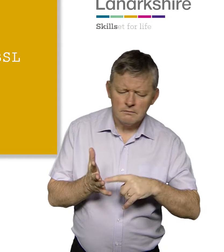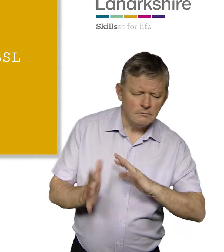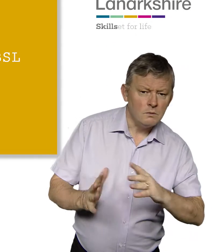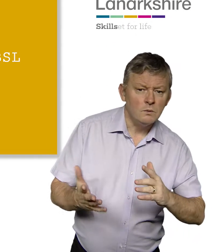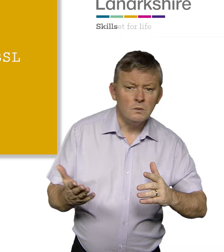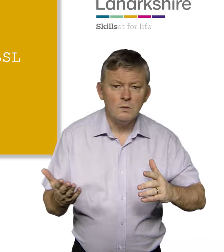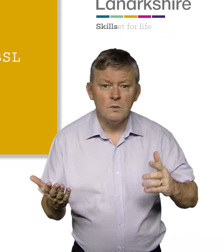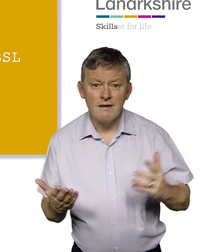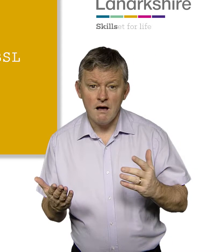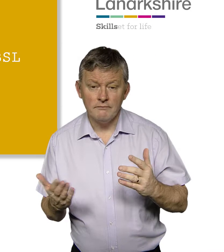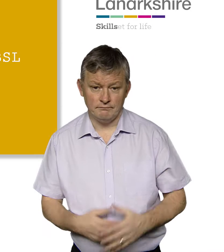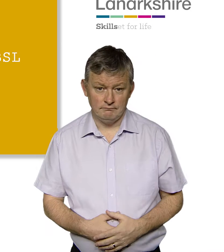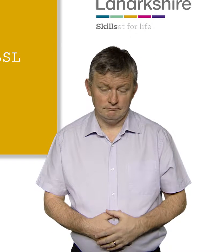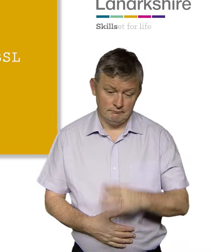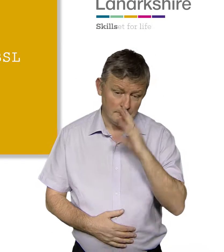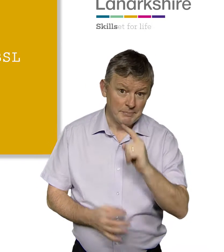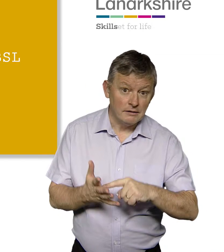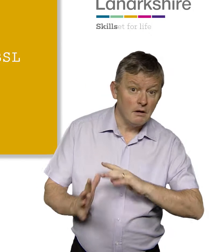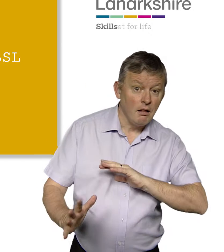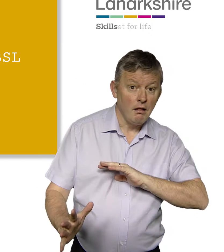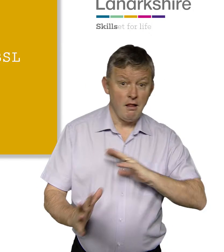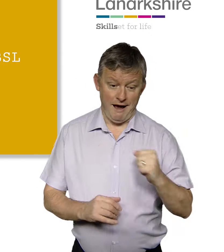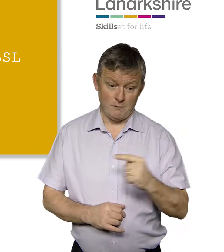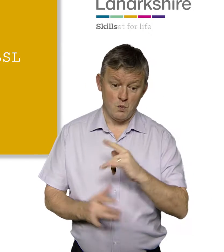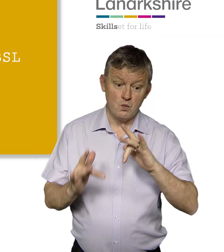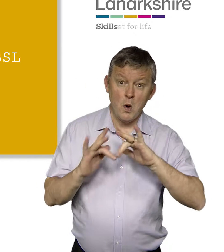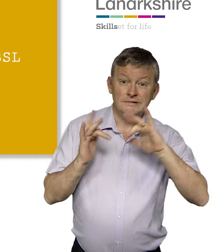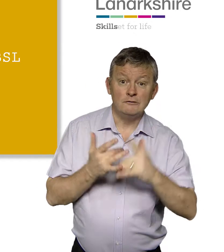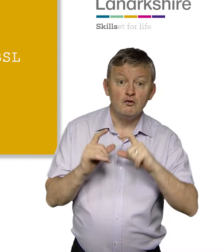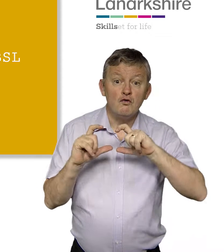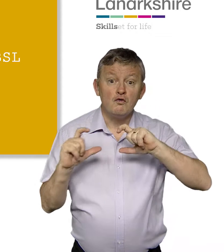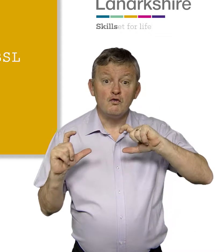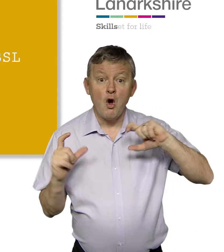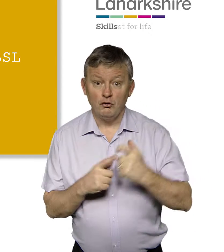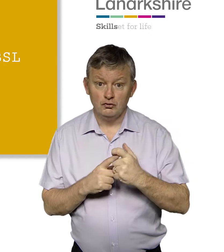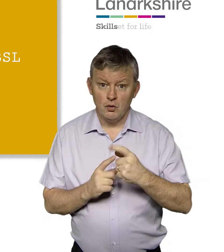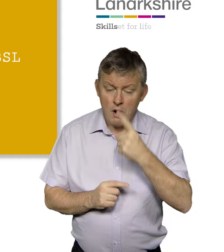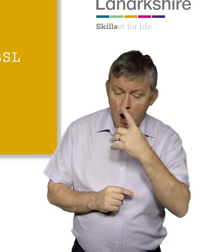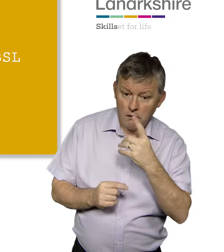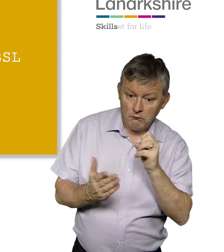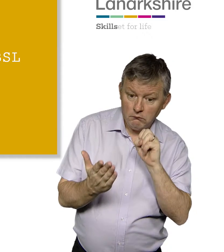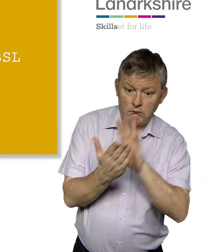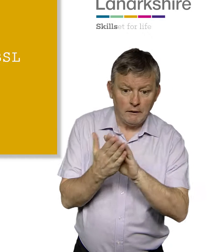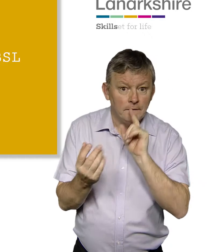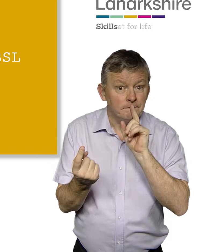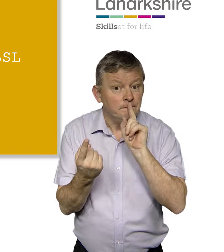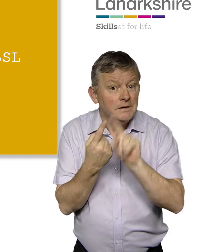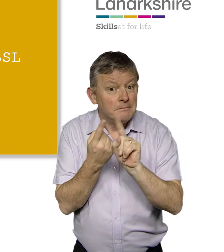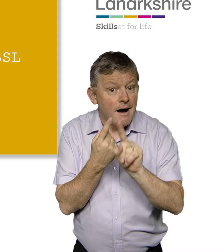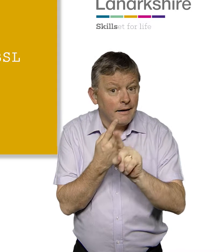where to find the BSL version of this plan. The BSL version of this plan is available on the College website,